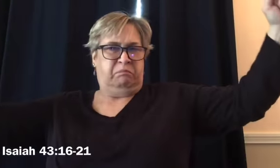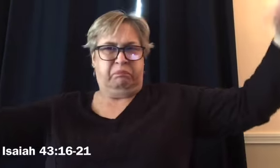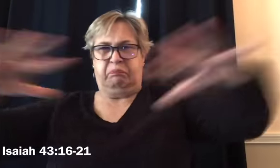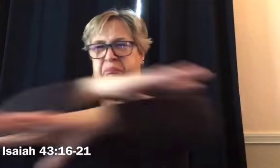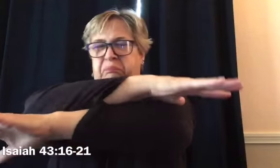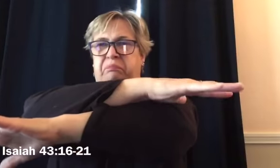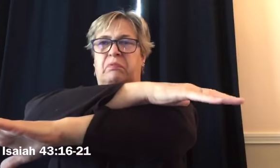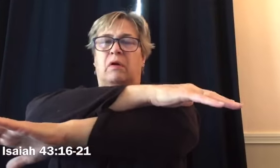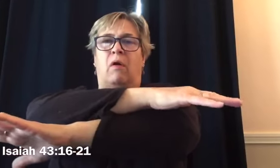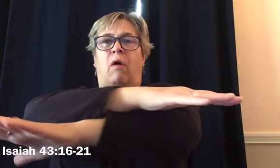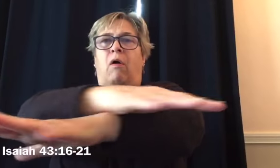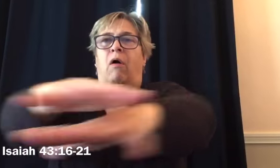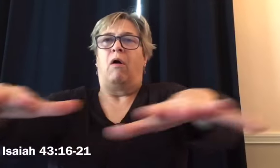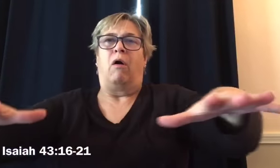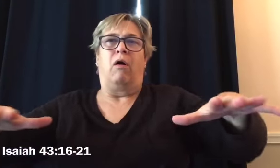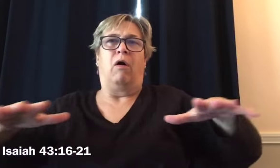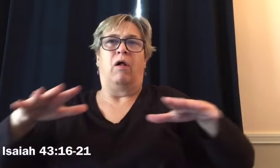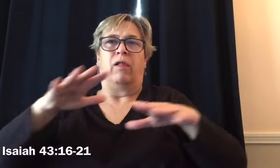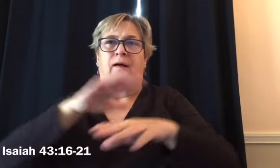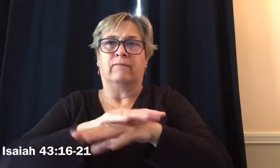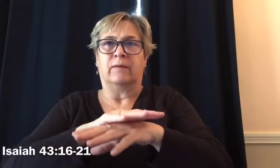snuffed out and quenched like a wick.